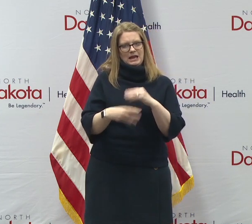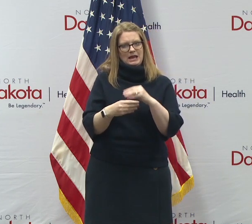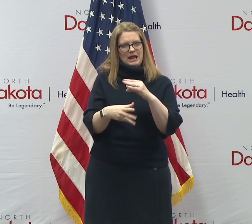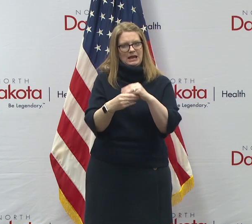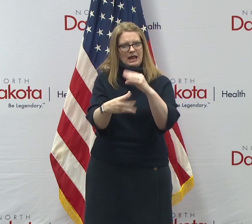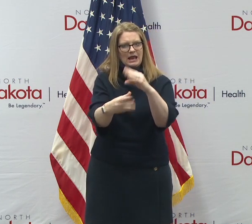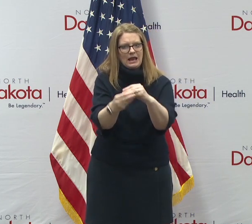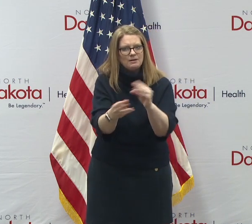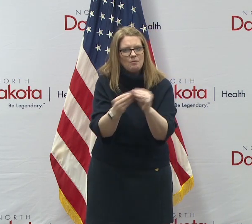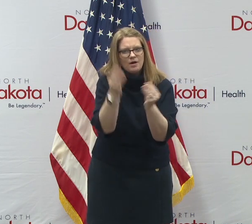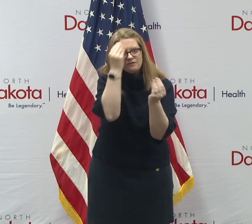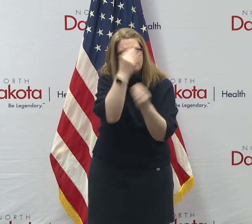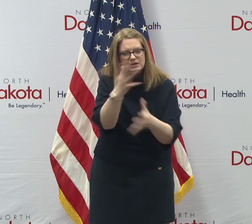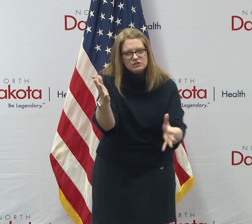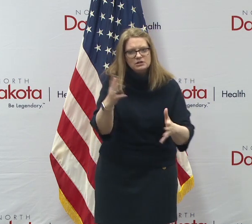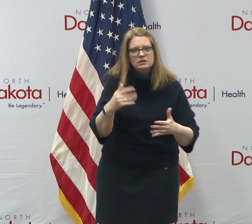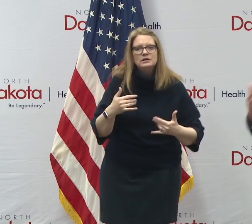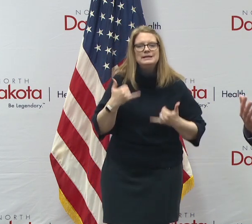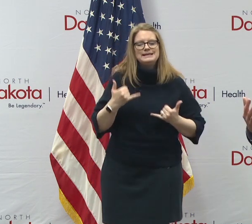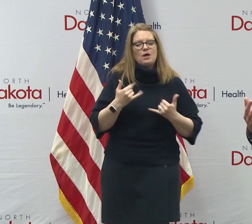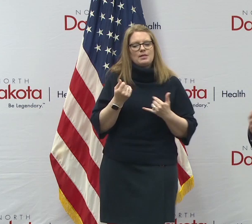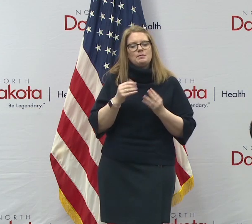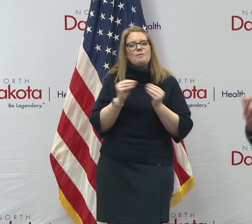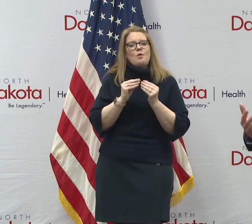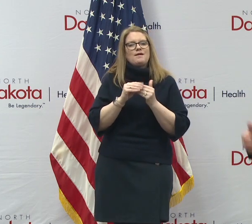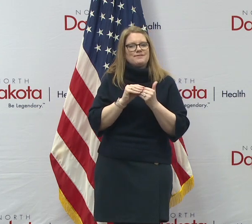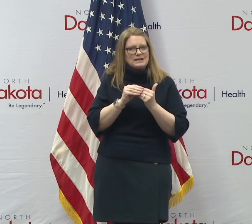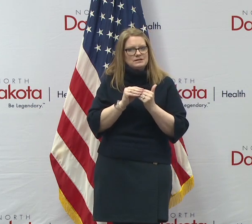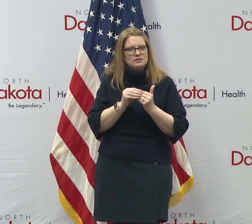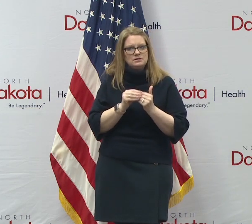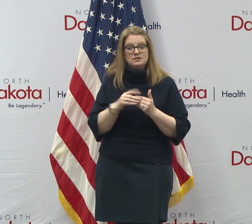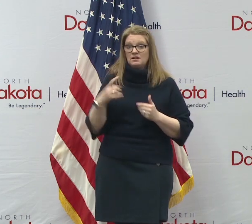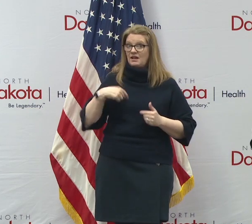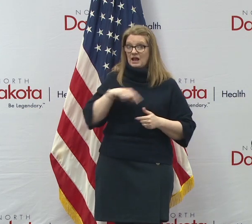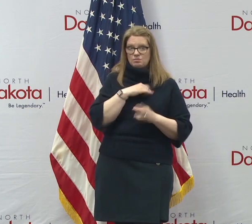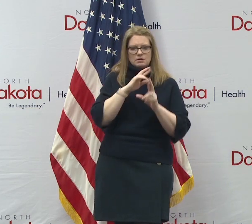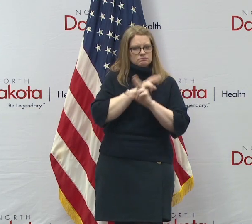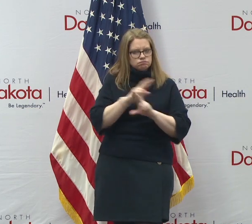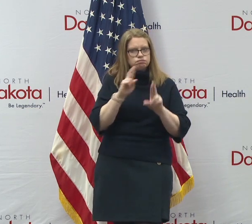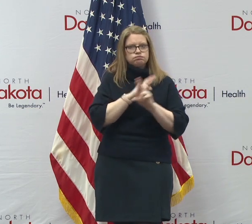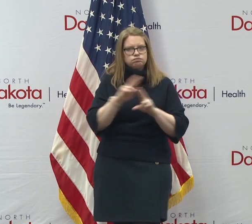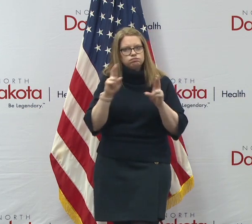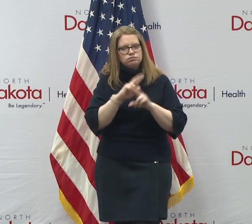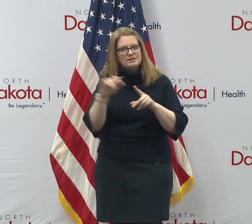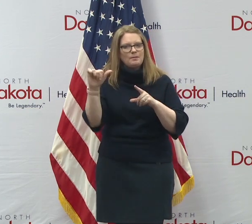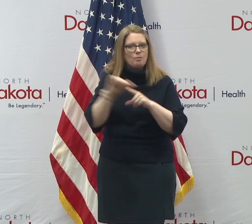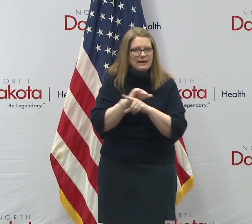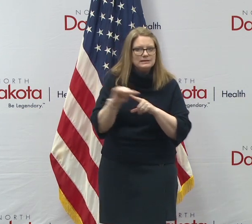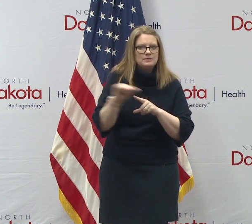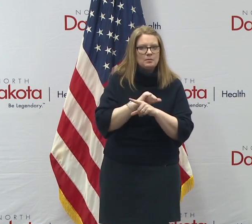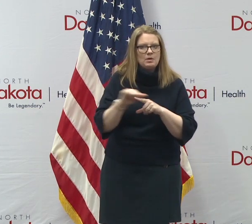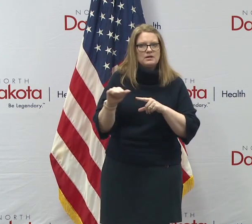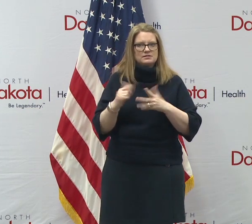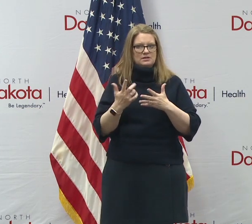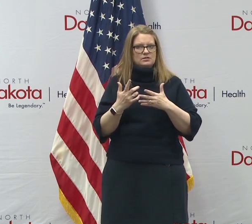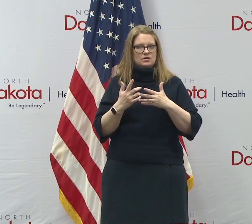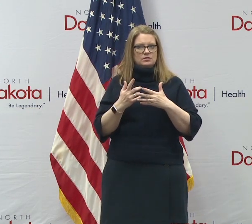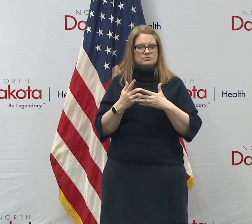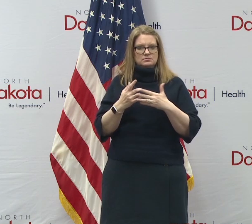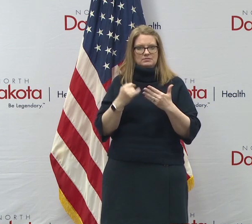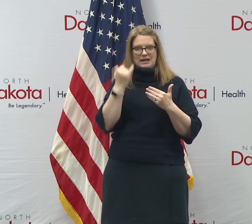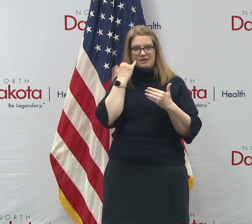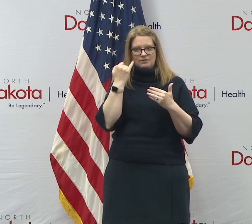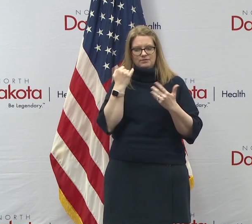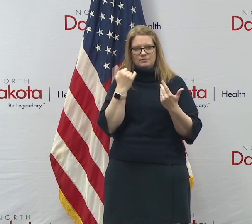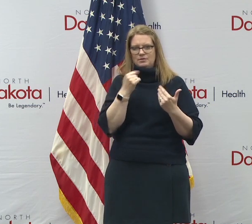we've got so much lead time and we're already doing, we're already doing the preparatory work, uh, the rehearsals, if you will, the preliminary stuff, if we ever were in,